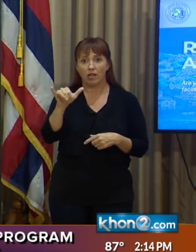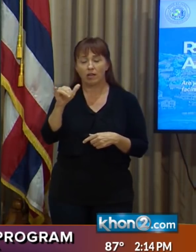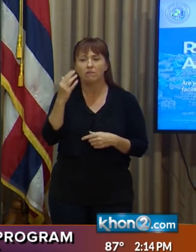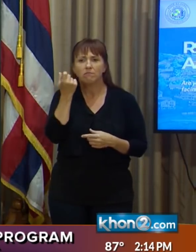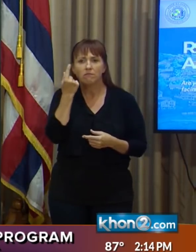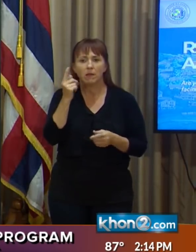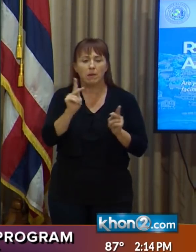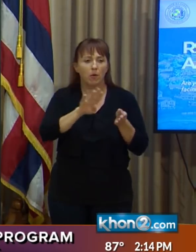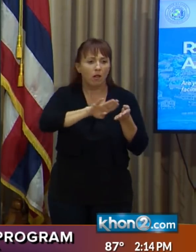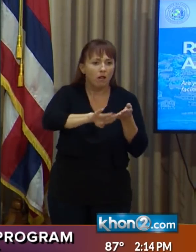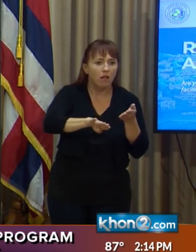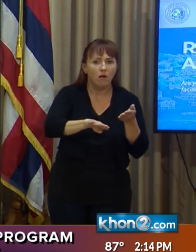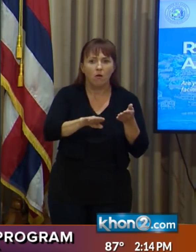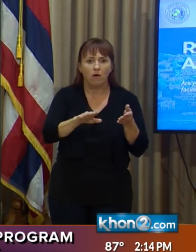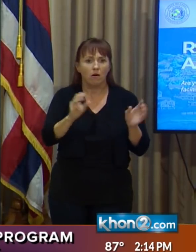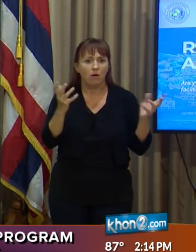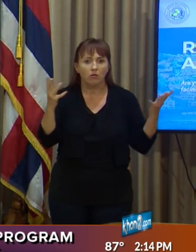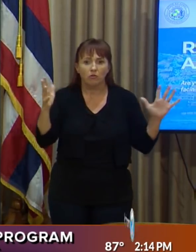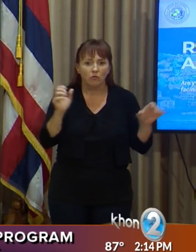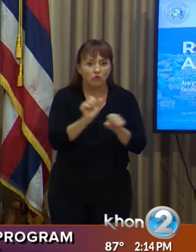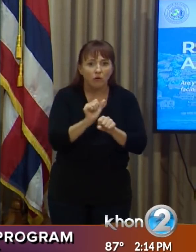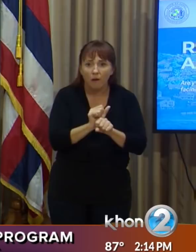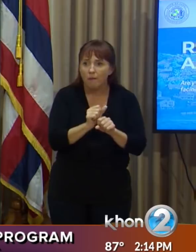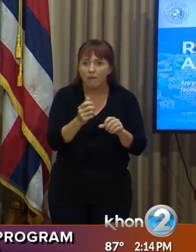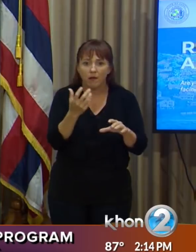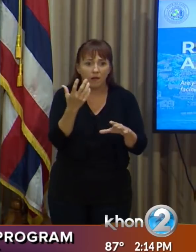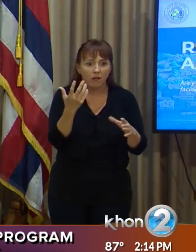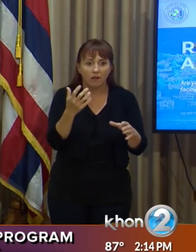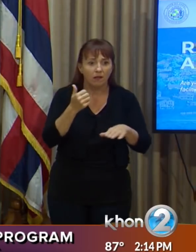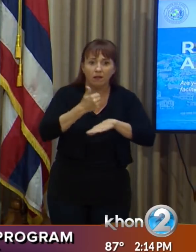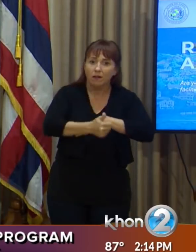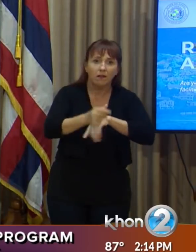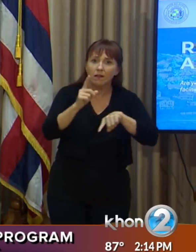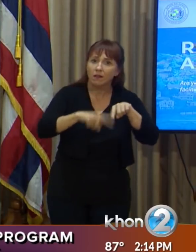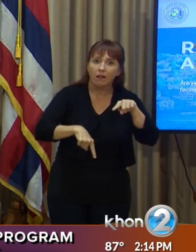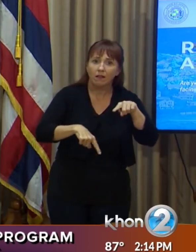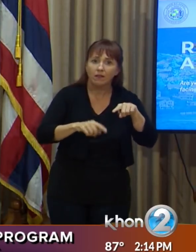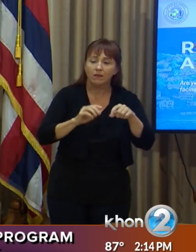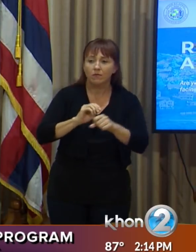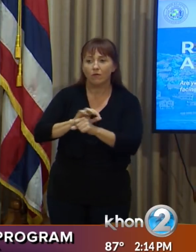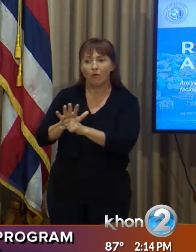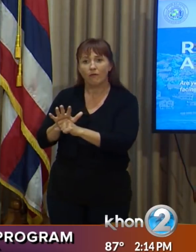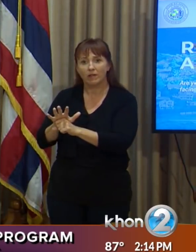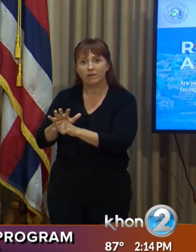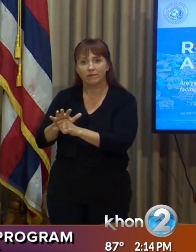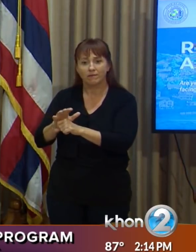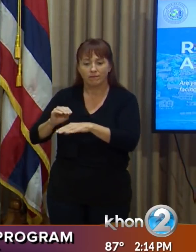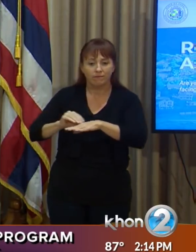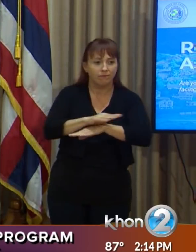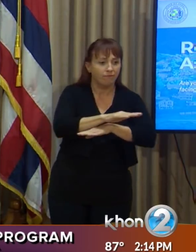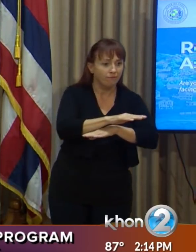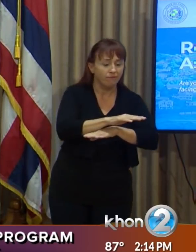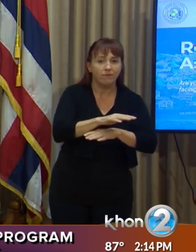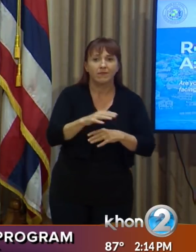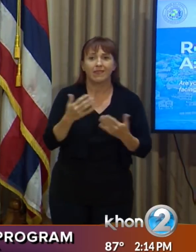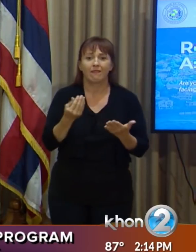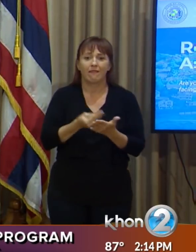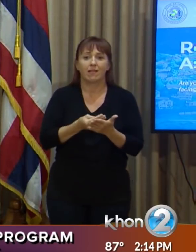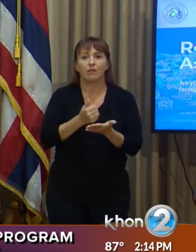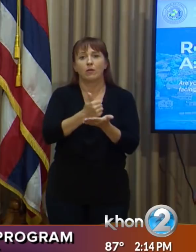furloughed or lost their jobs through no fault to their own, and now they need financial relief.